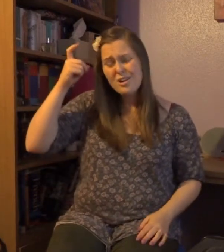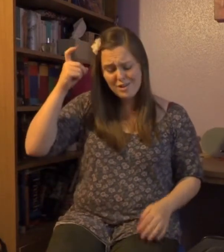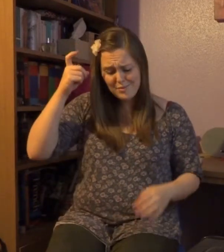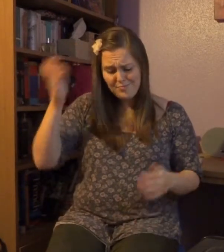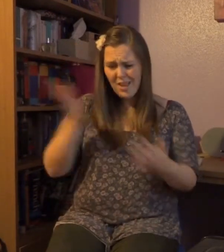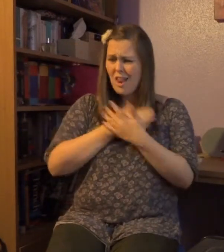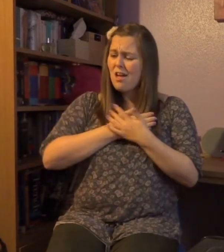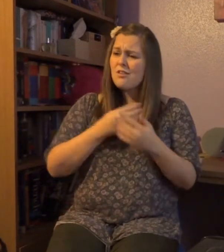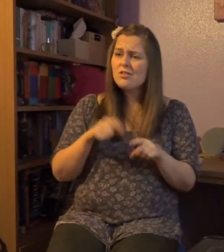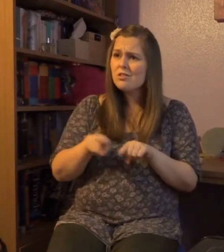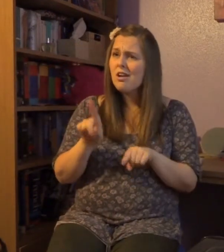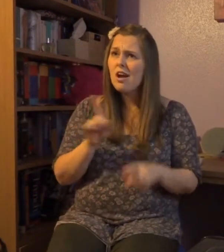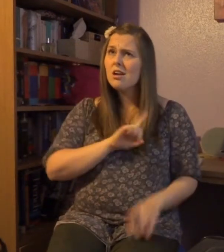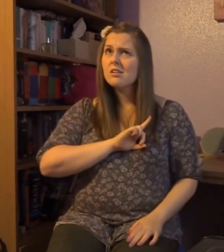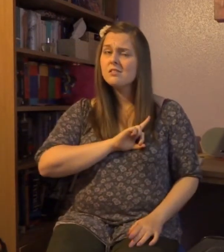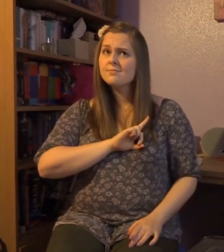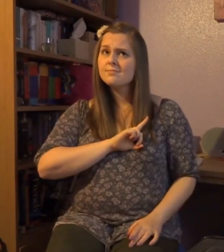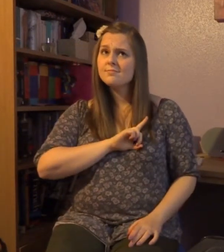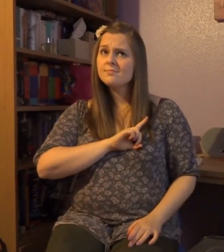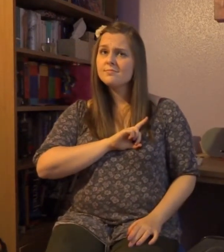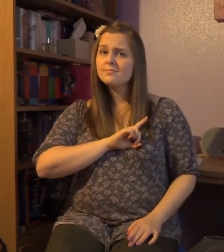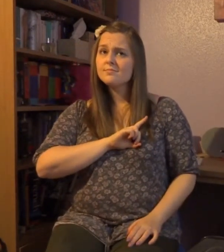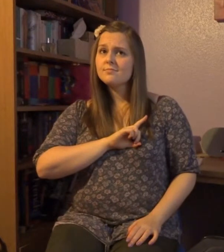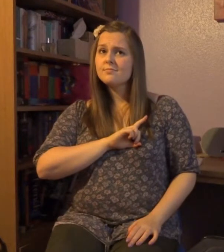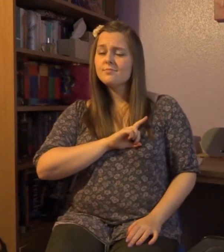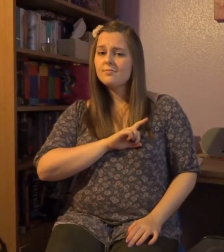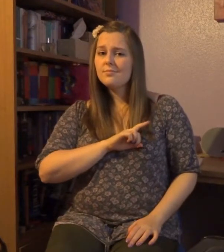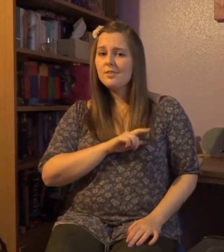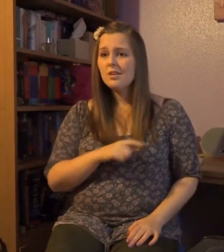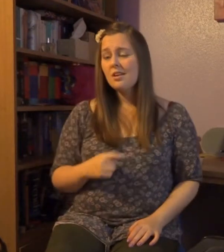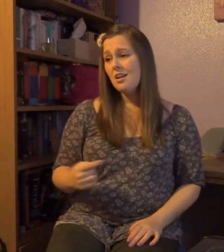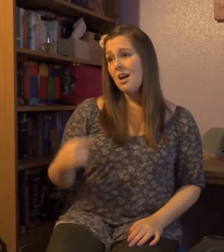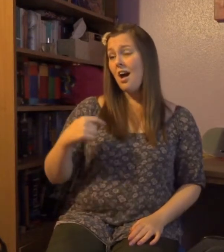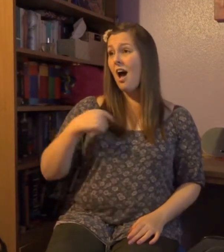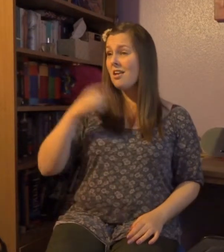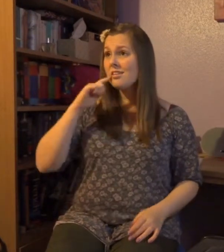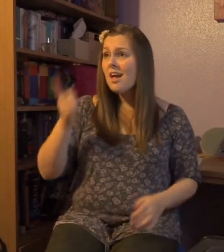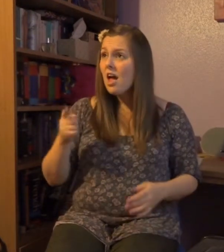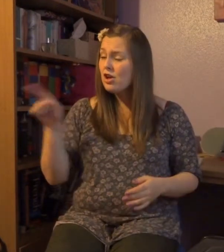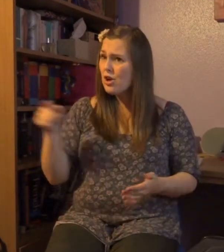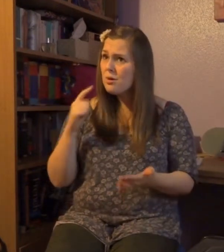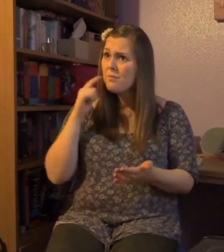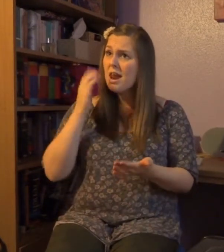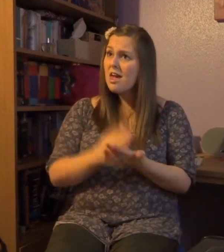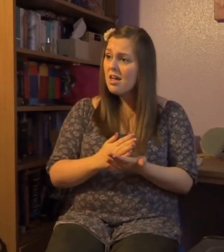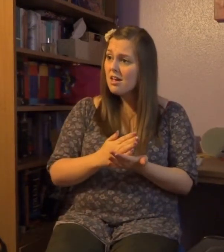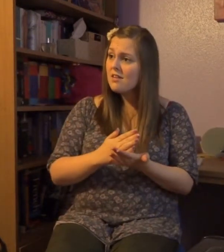with love, if it never lasts I say, can you believe it?